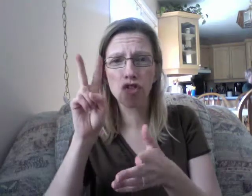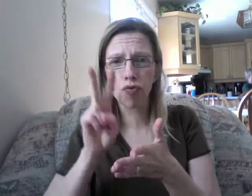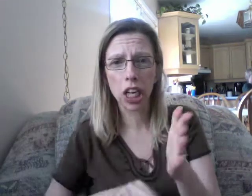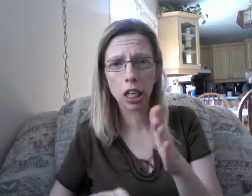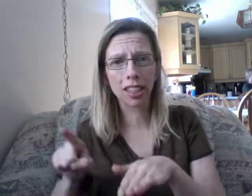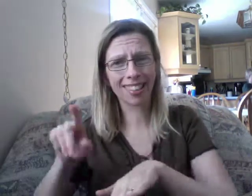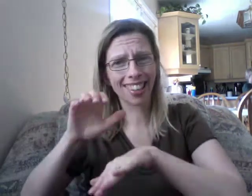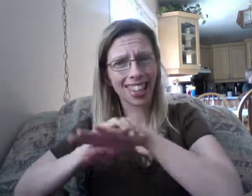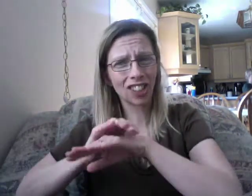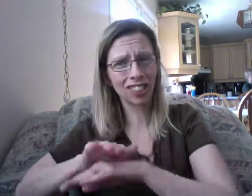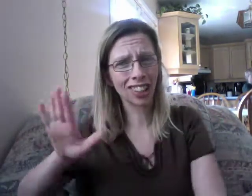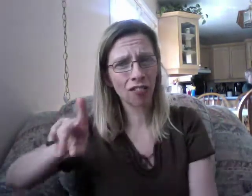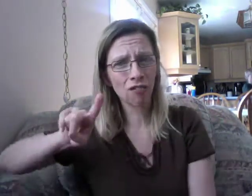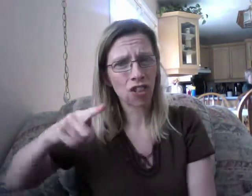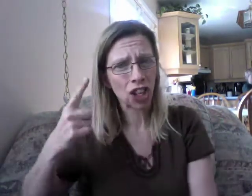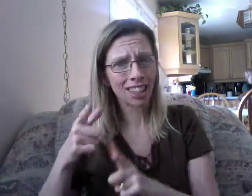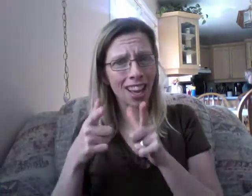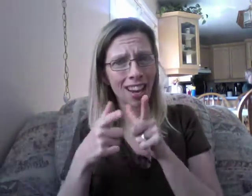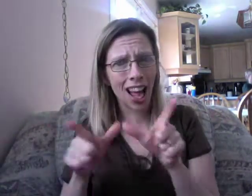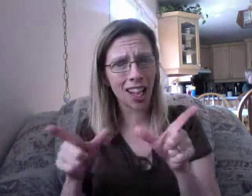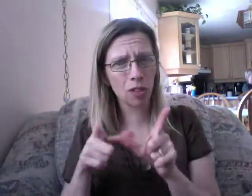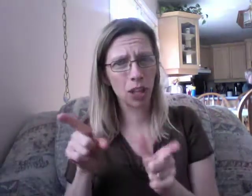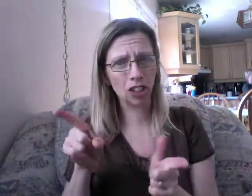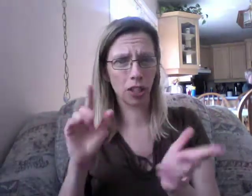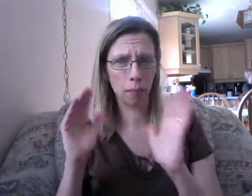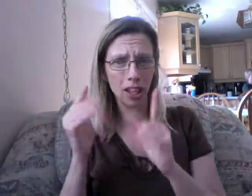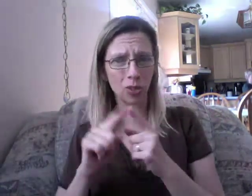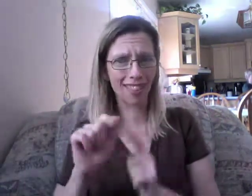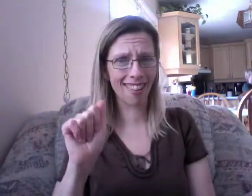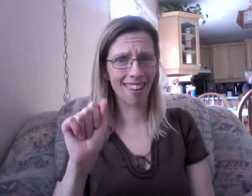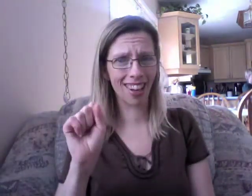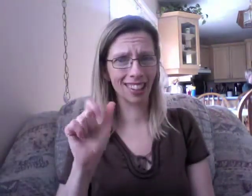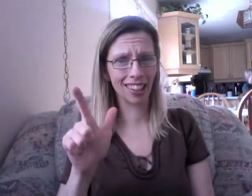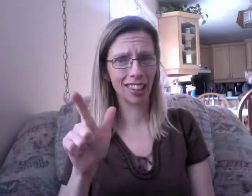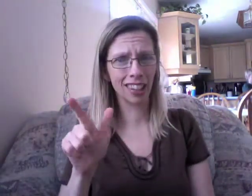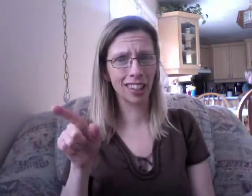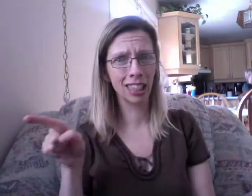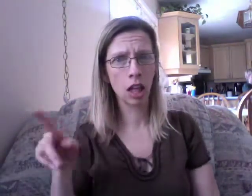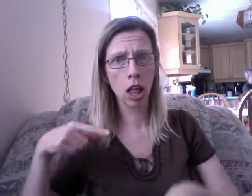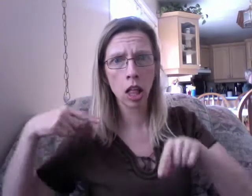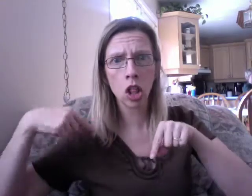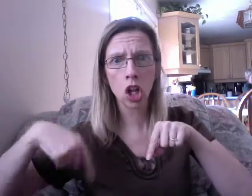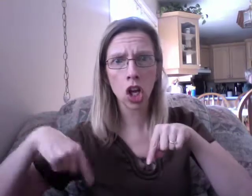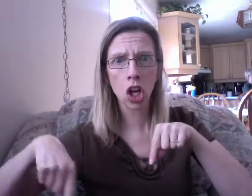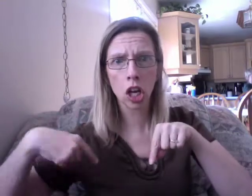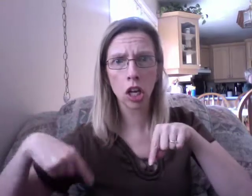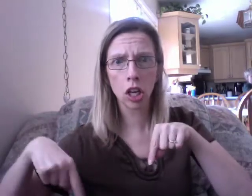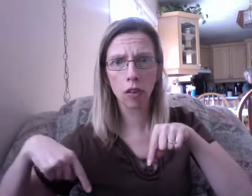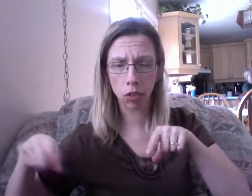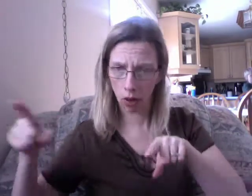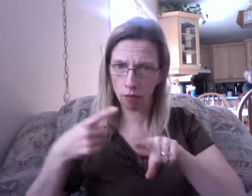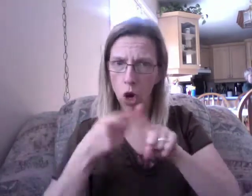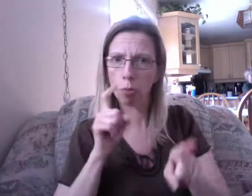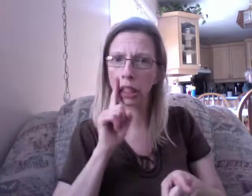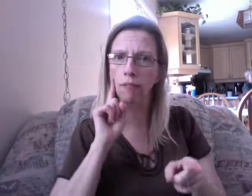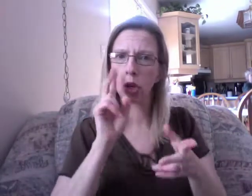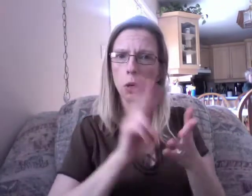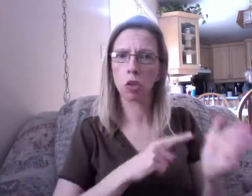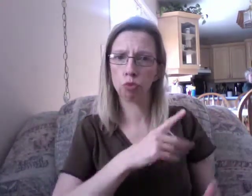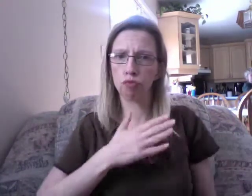did you do that? Because God gives us some power to love everybody. Even our enemies. Here. He dropped this. I